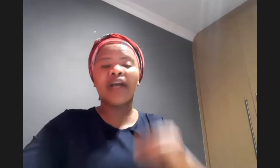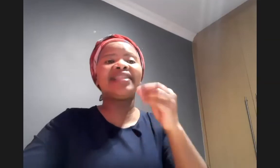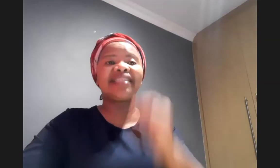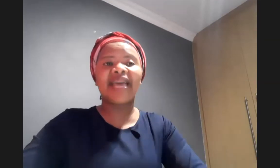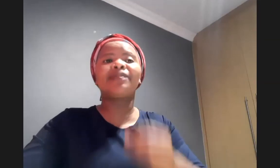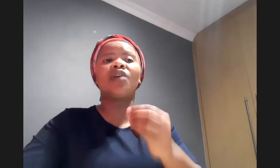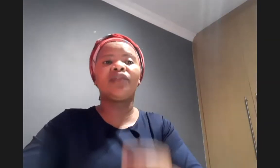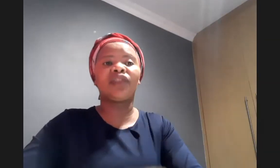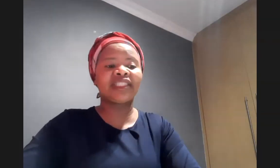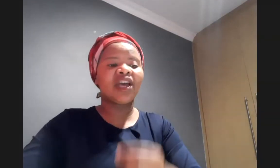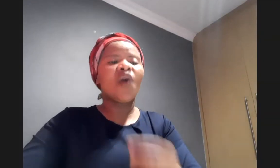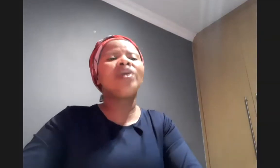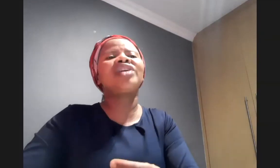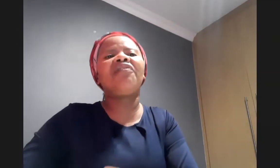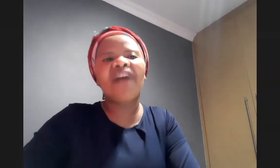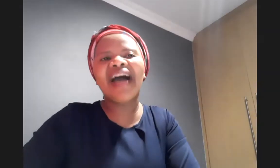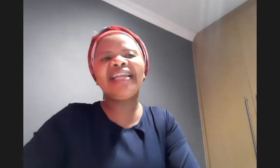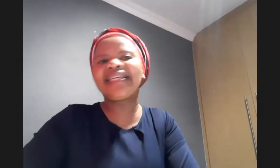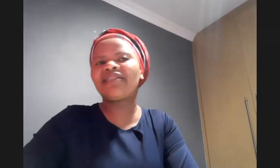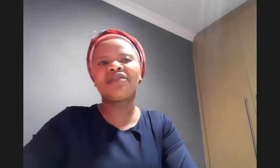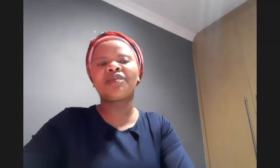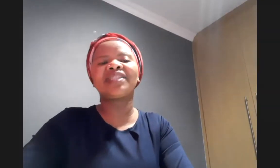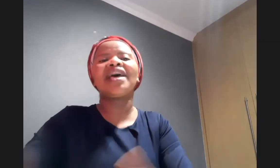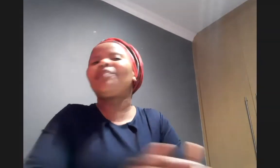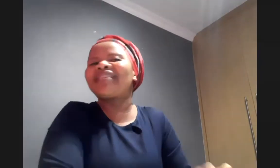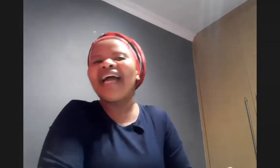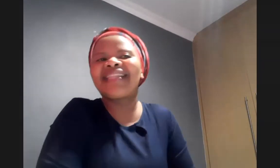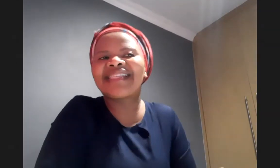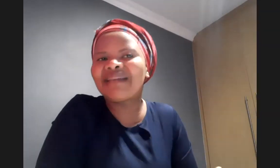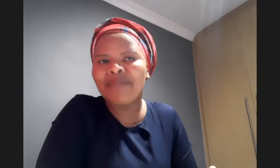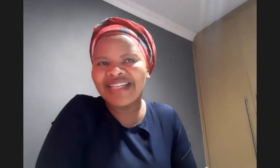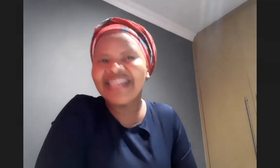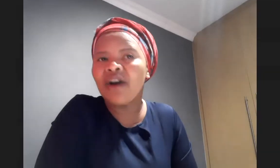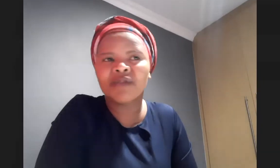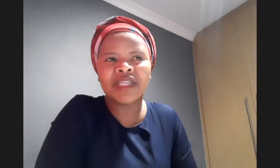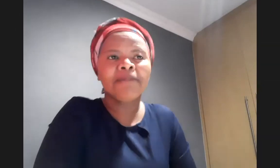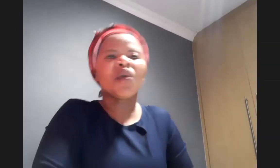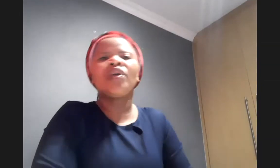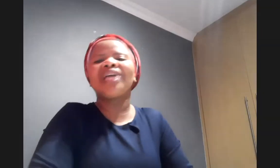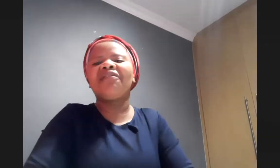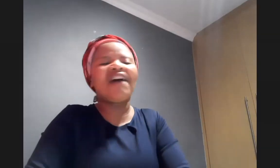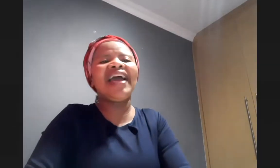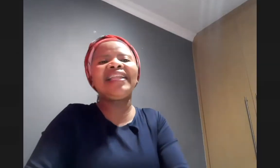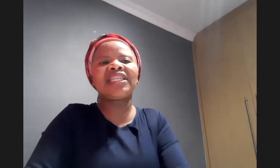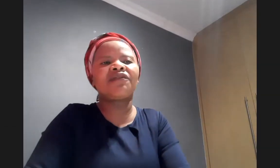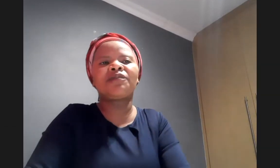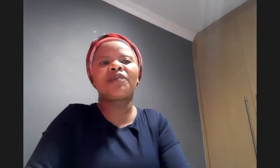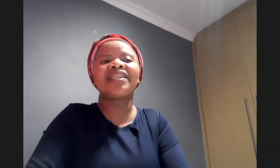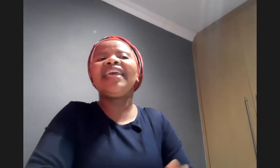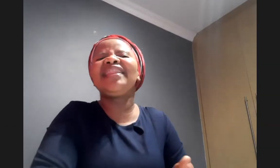in the steps of jesus we shall find his footprints beside the sick bed in hospital we shall find his footprints in the